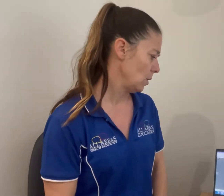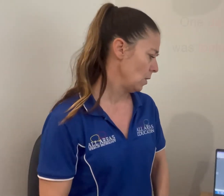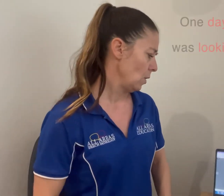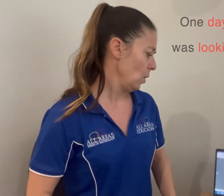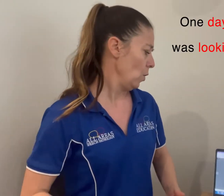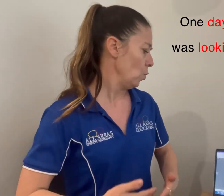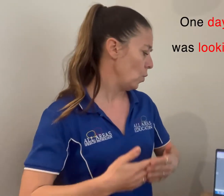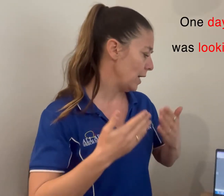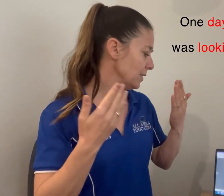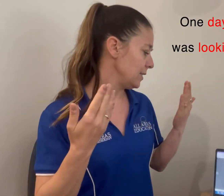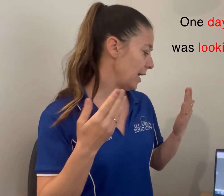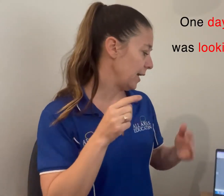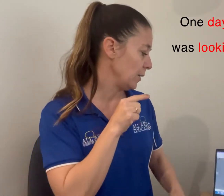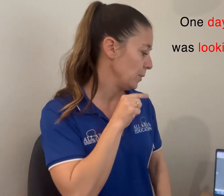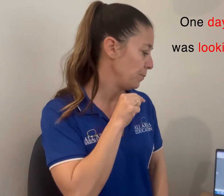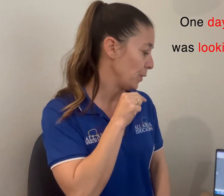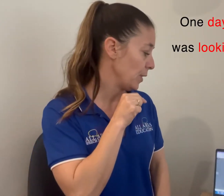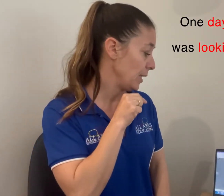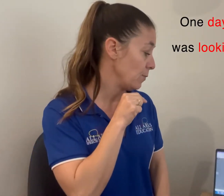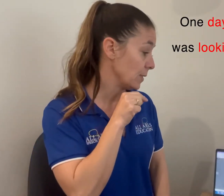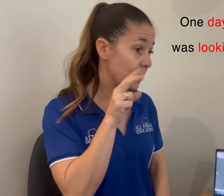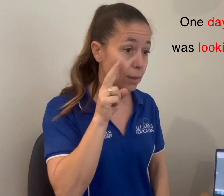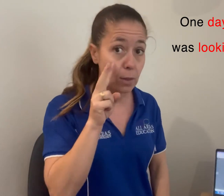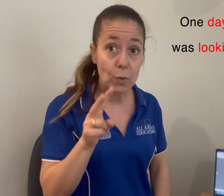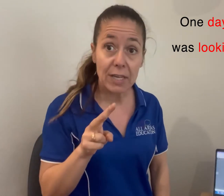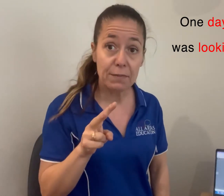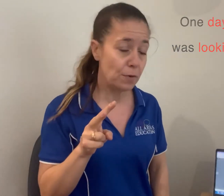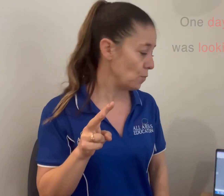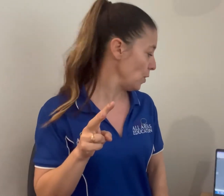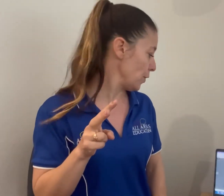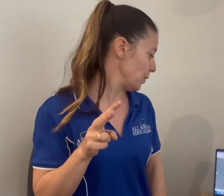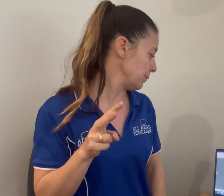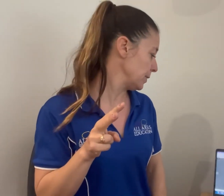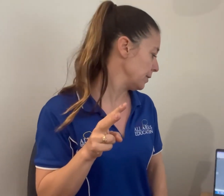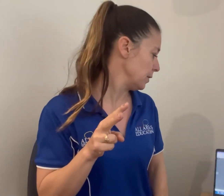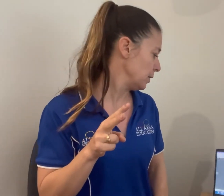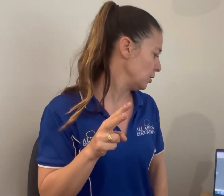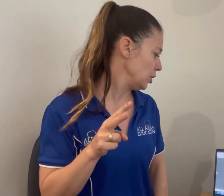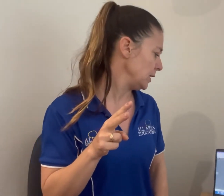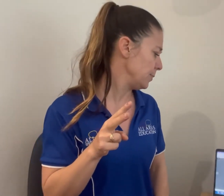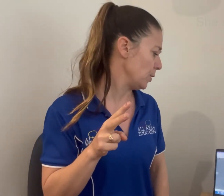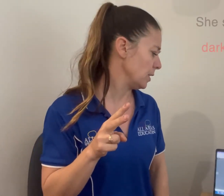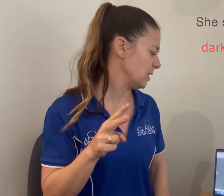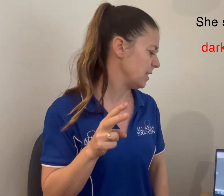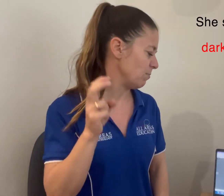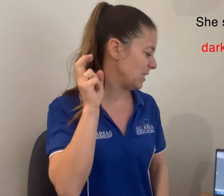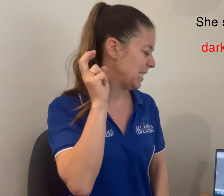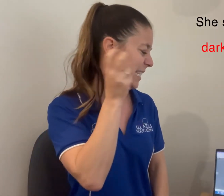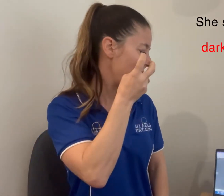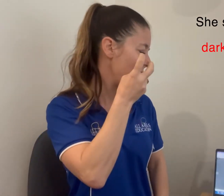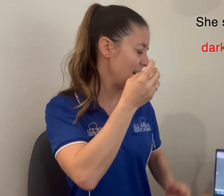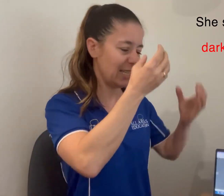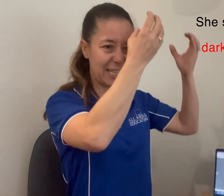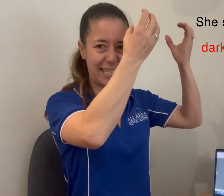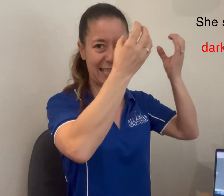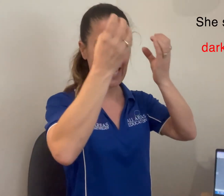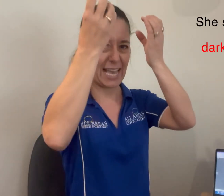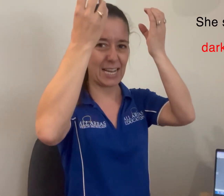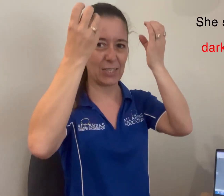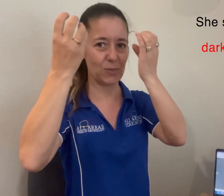One day when Birdie was looking for worms, she spotted some dark clouds